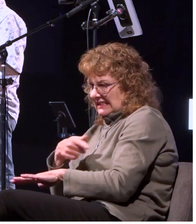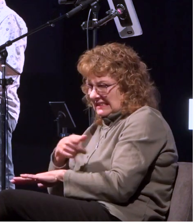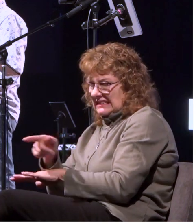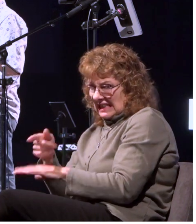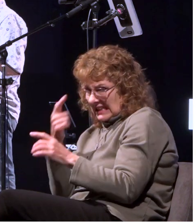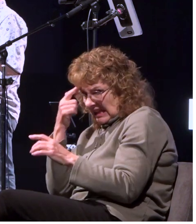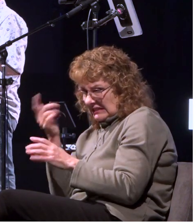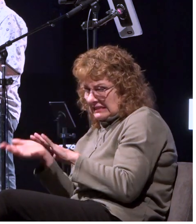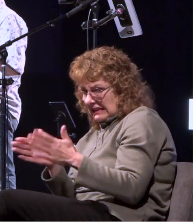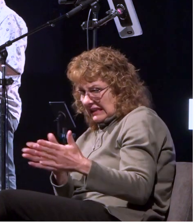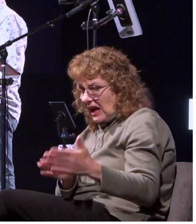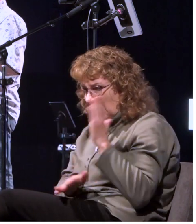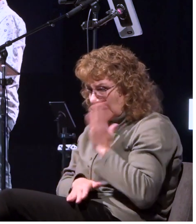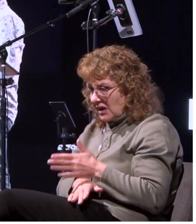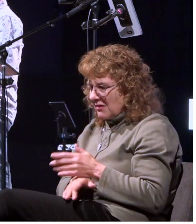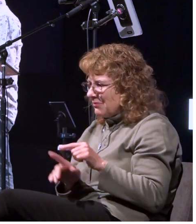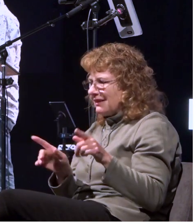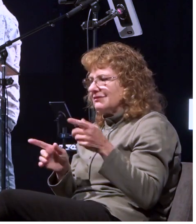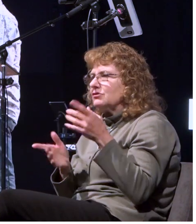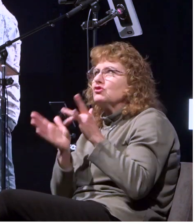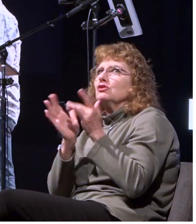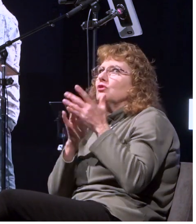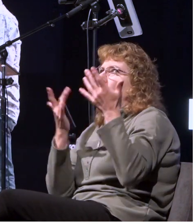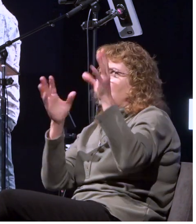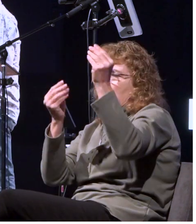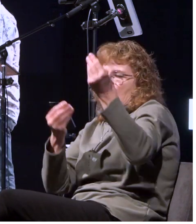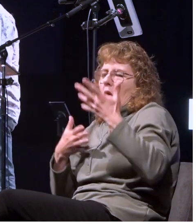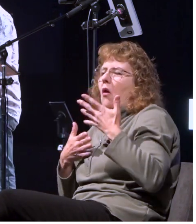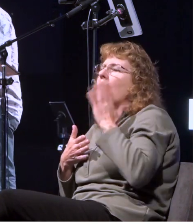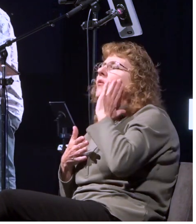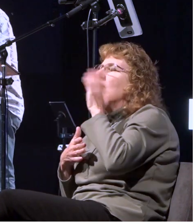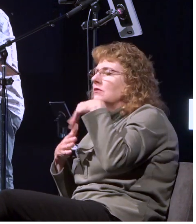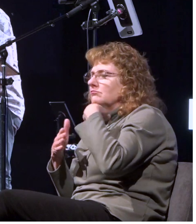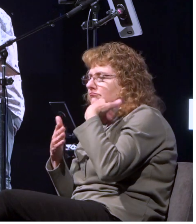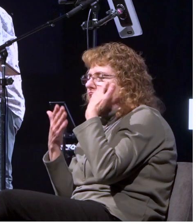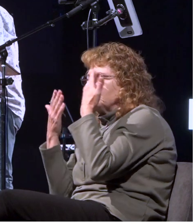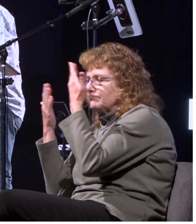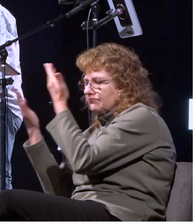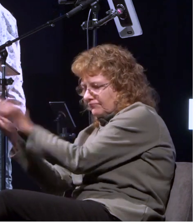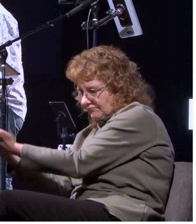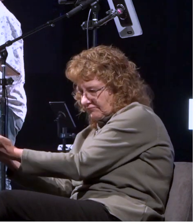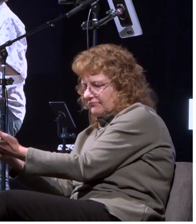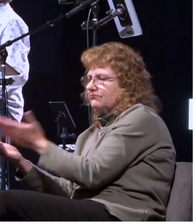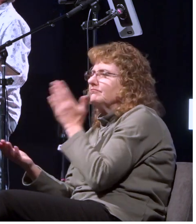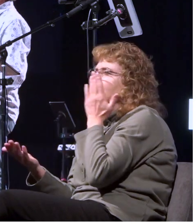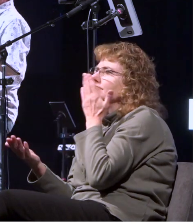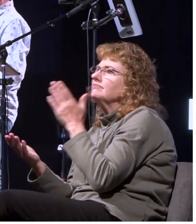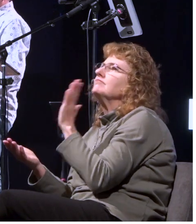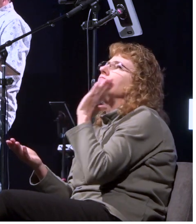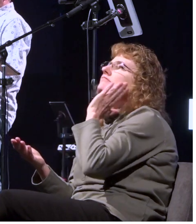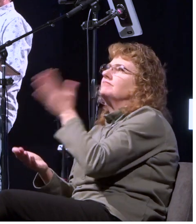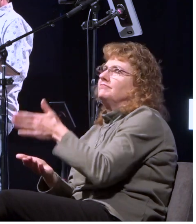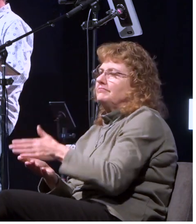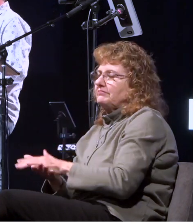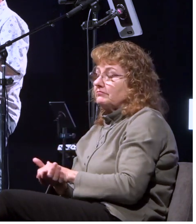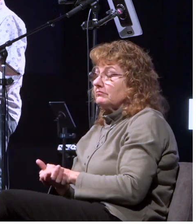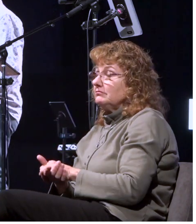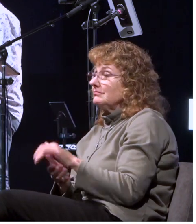but jesus said i'm going to the other side right in your life and in mine it's the same